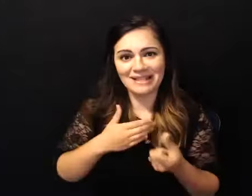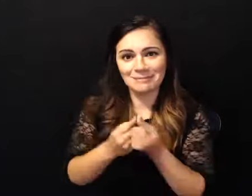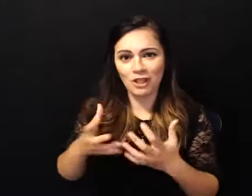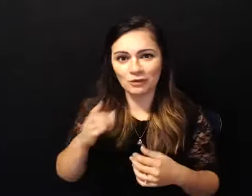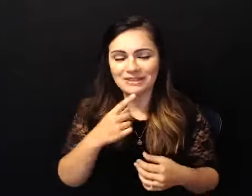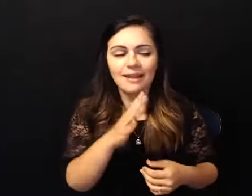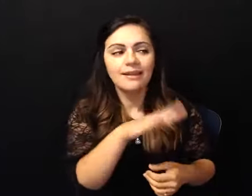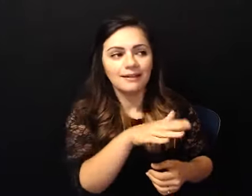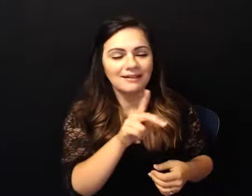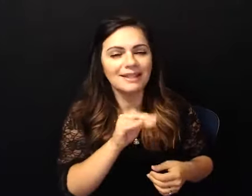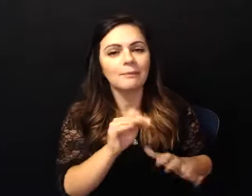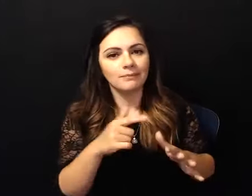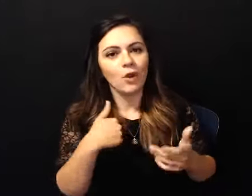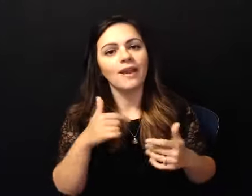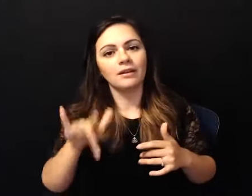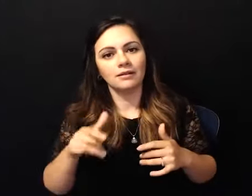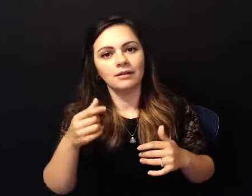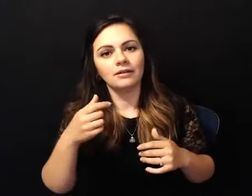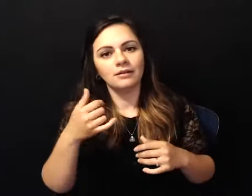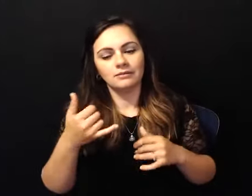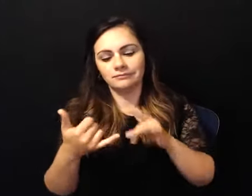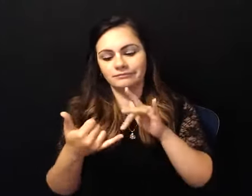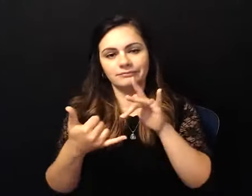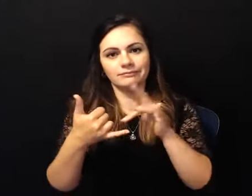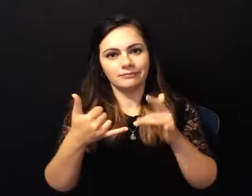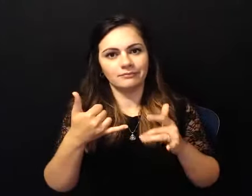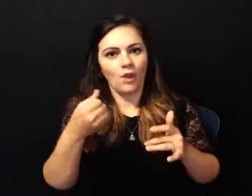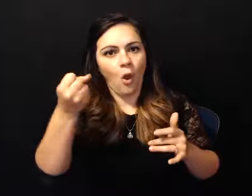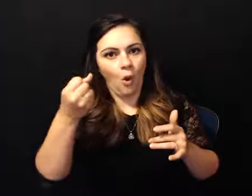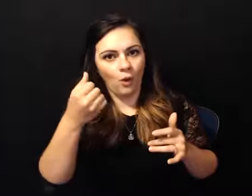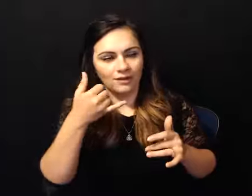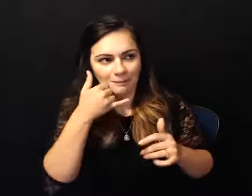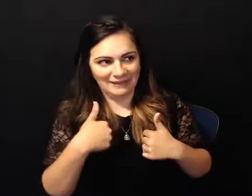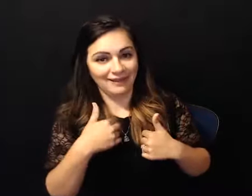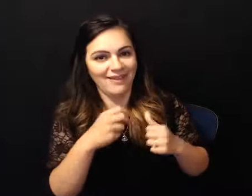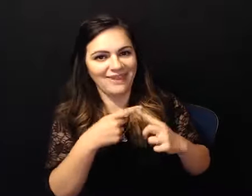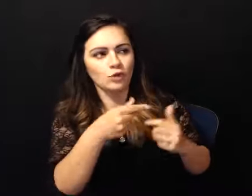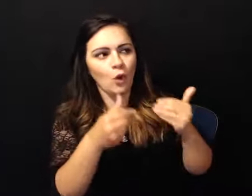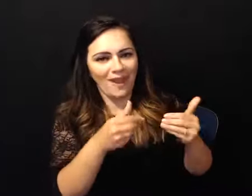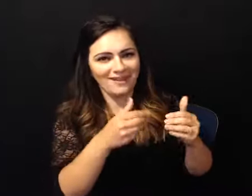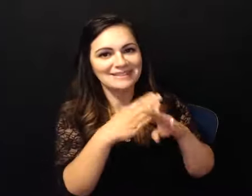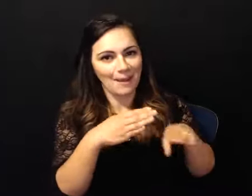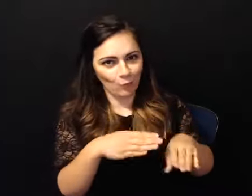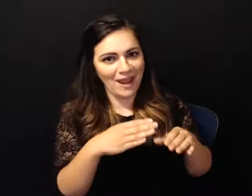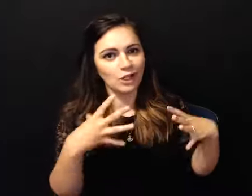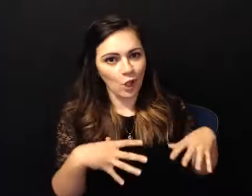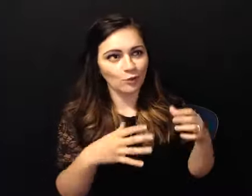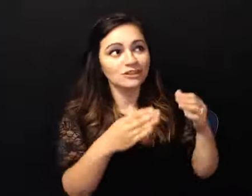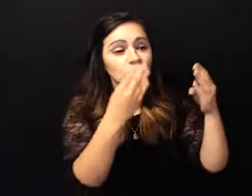darks with the darks and the whites with the whites you know and she walked me through my life like that a lot of my life you know i never voted uh for a long